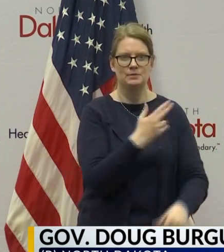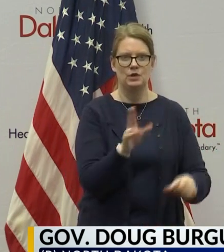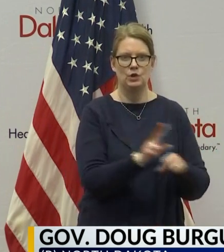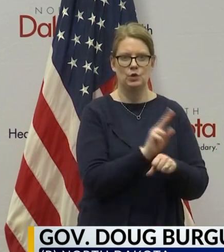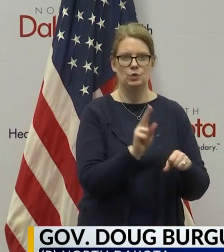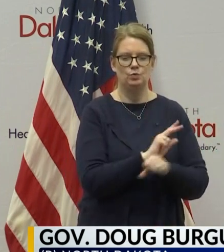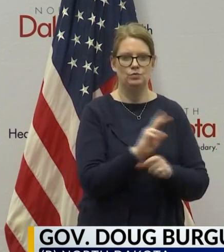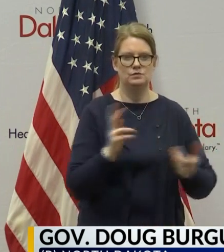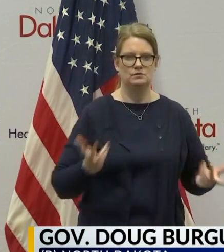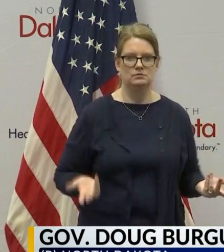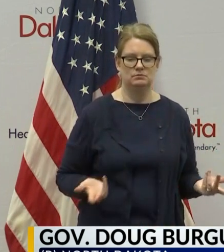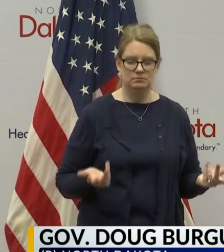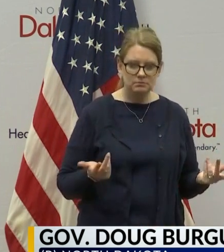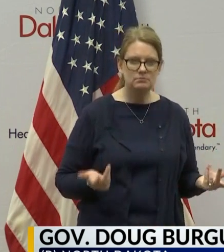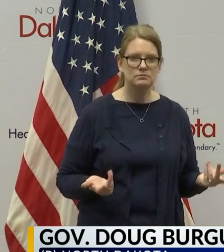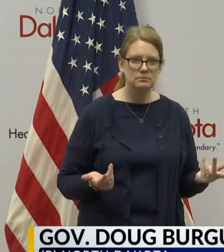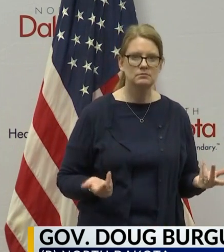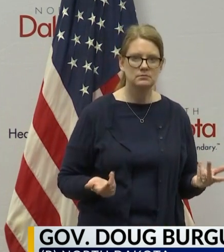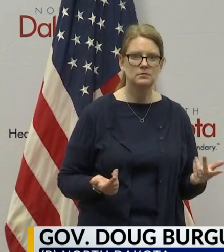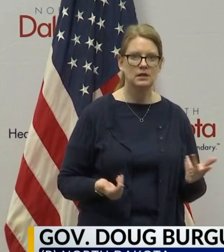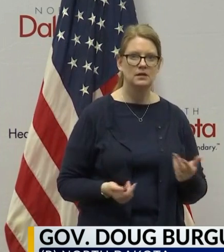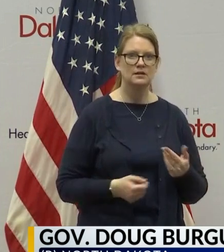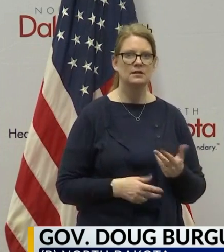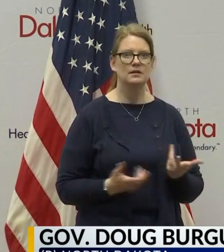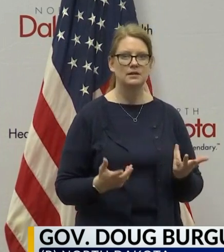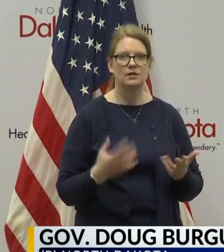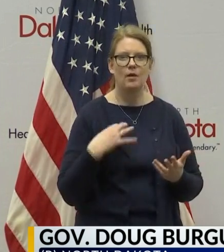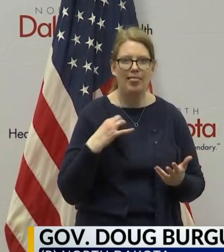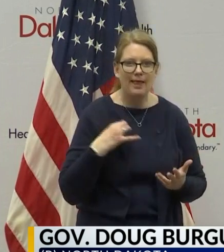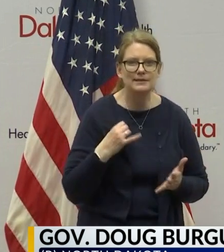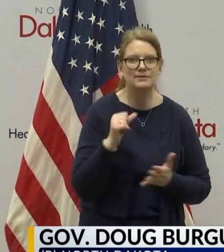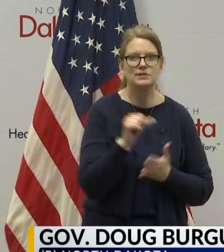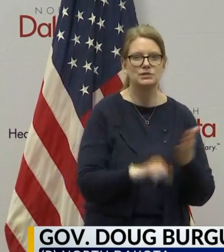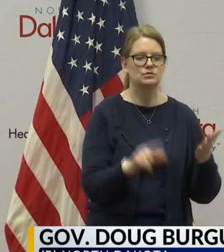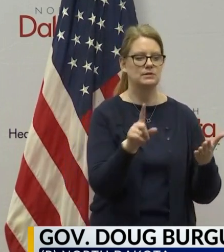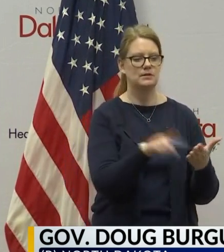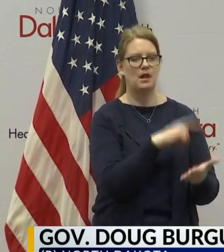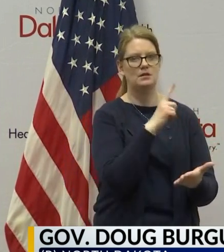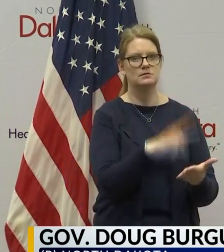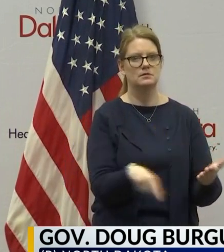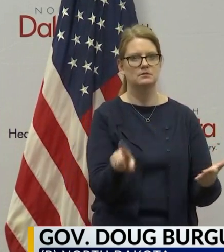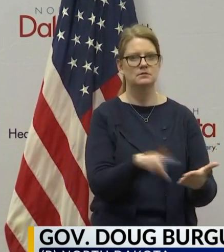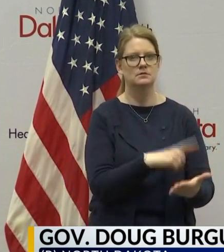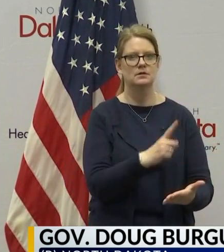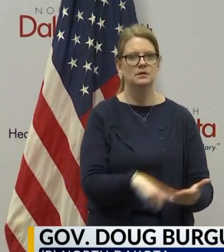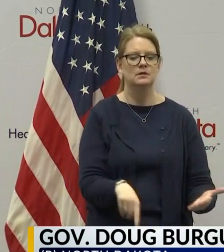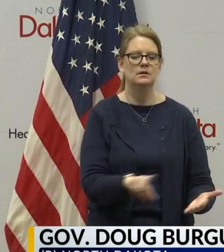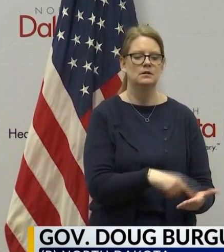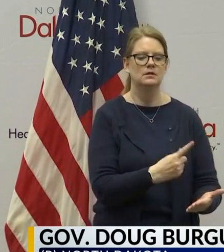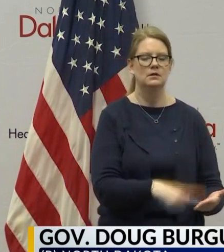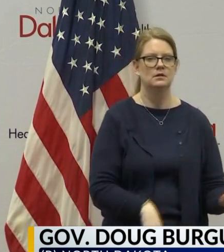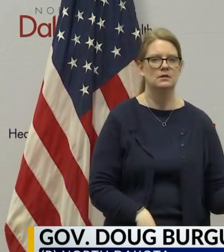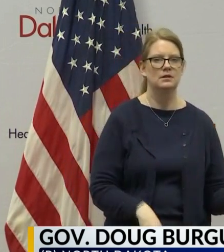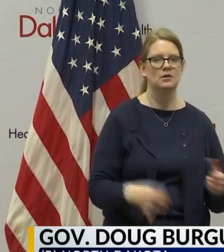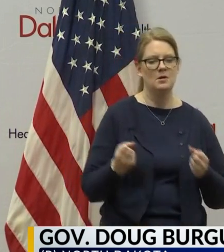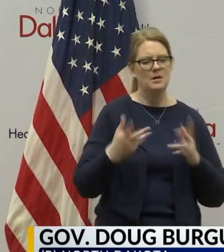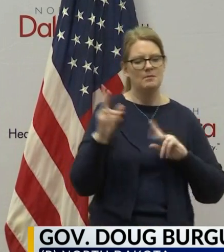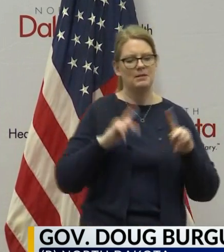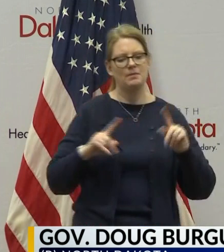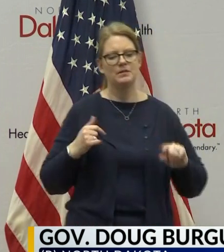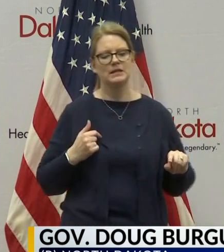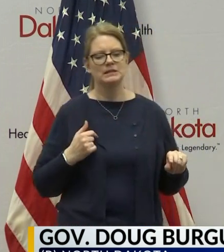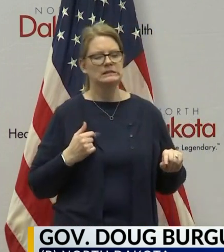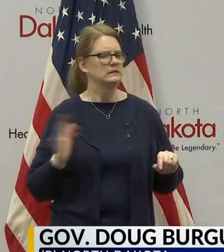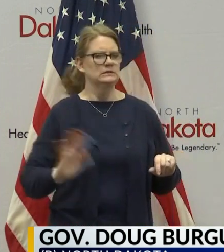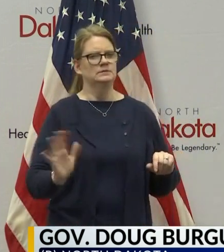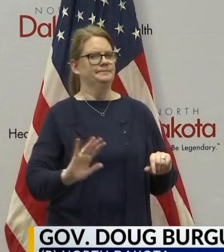got going, mean, so many cancellations of elective surgeries, so many people opting to not go